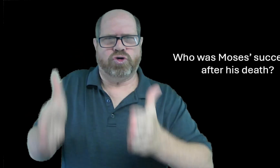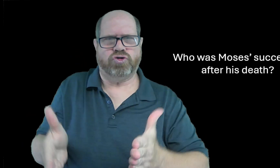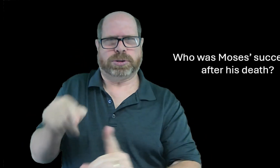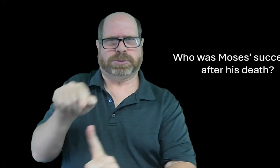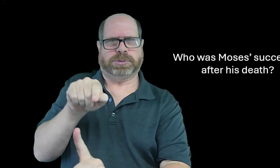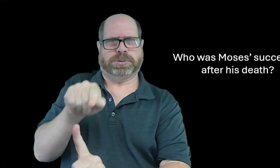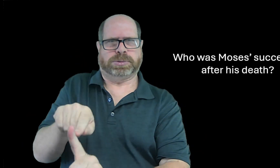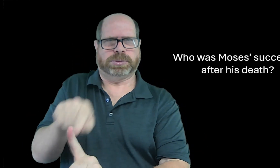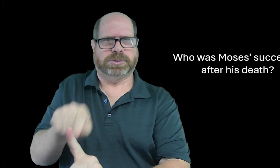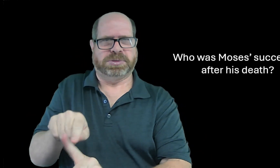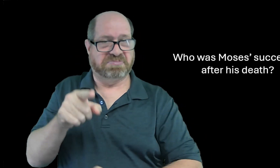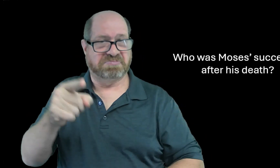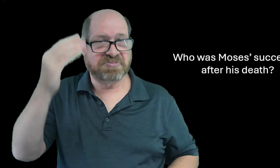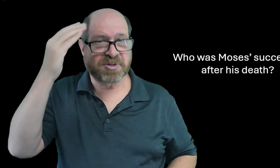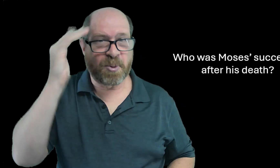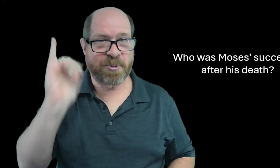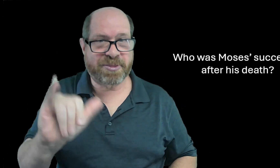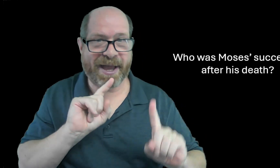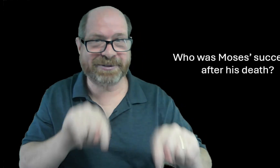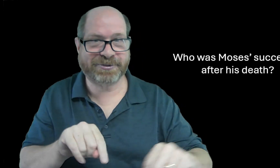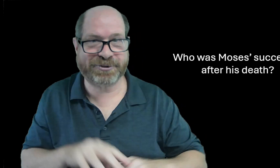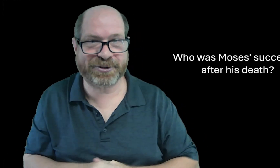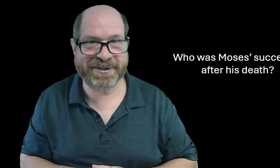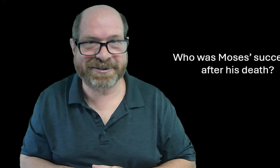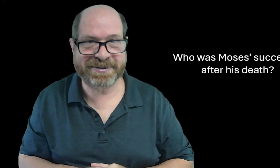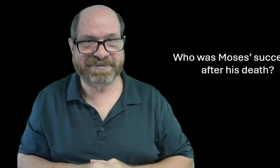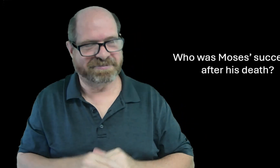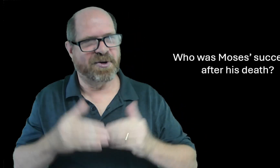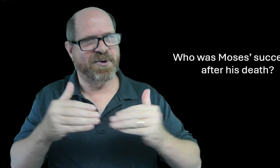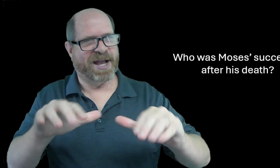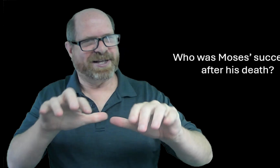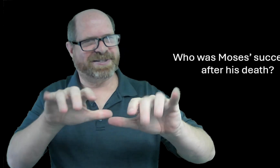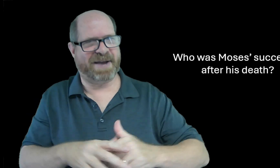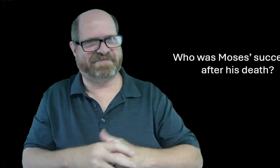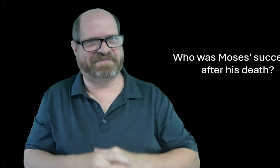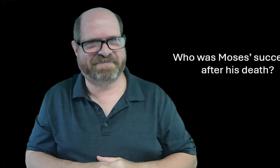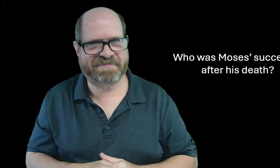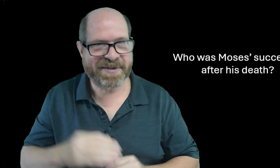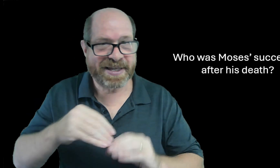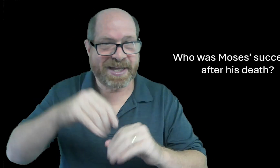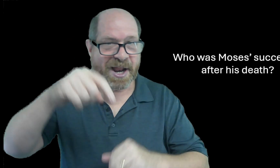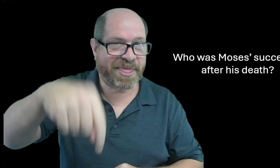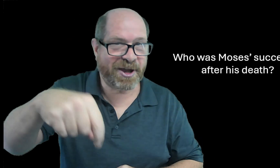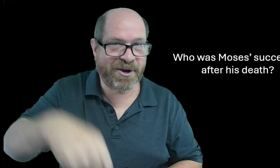to give the responsibility to the next leader do you know who it was if you do type it below